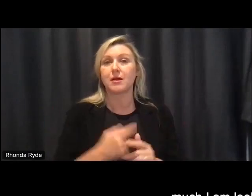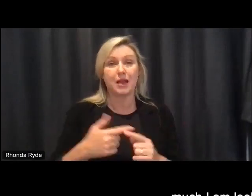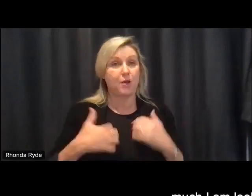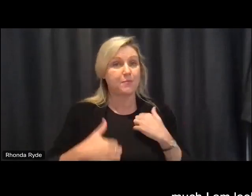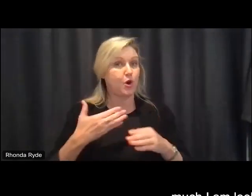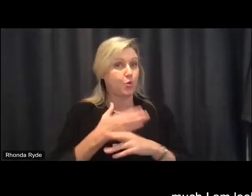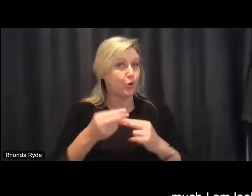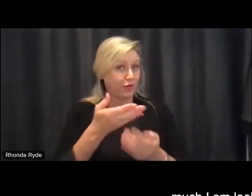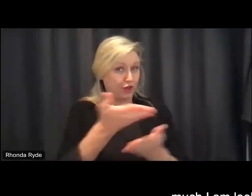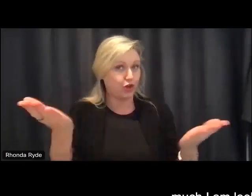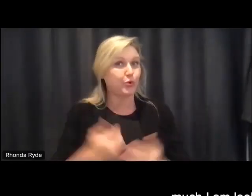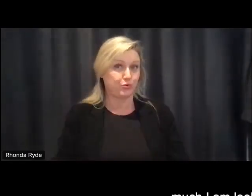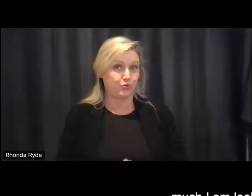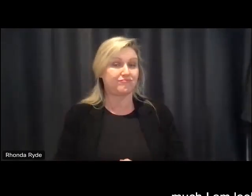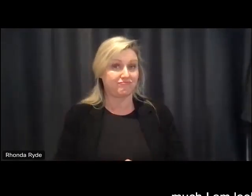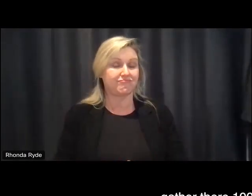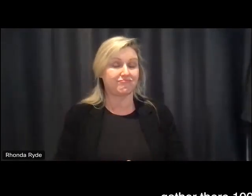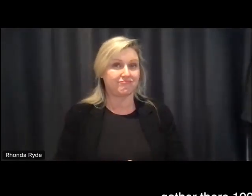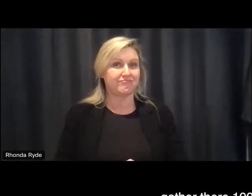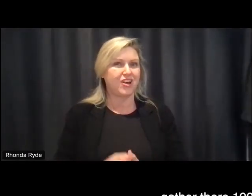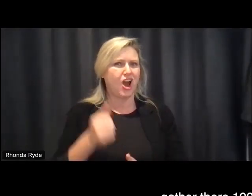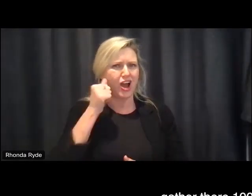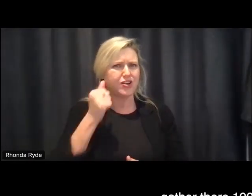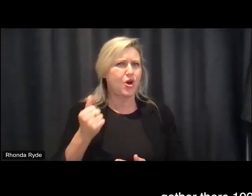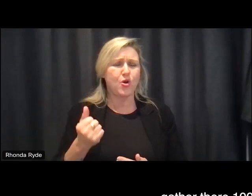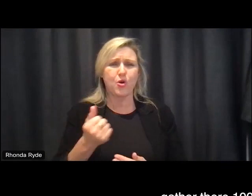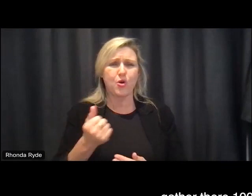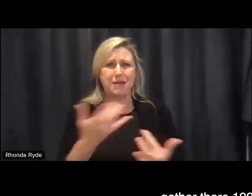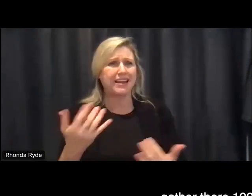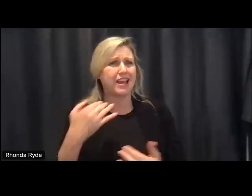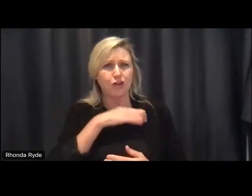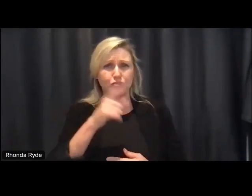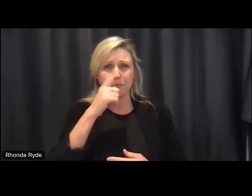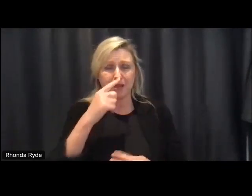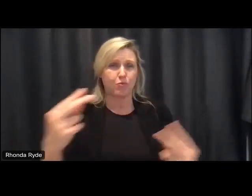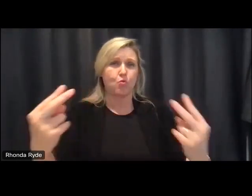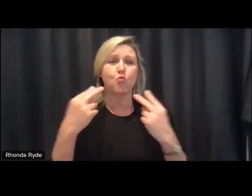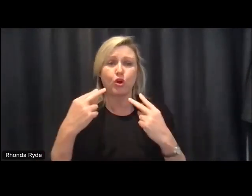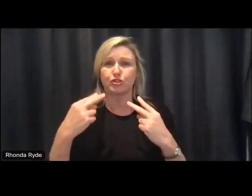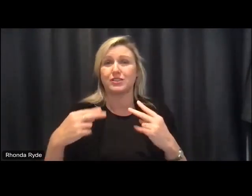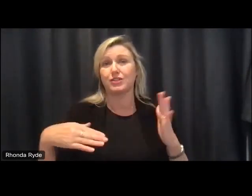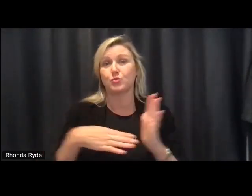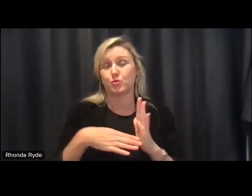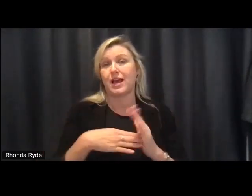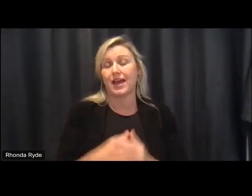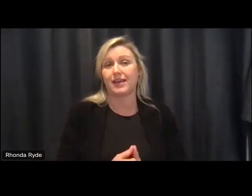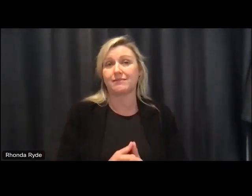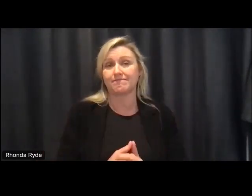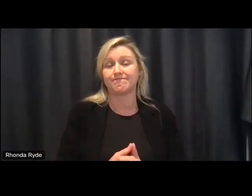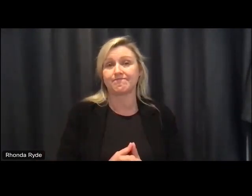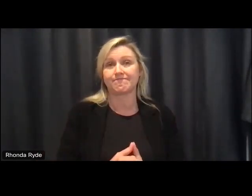um because i gather there's hundreds of us on this um big meeting today um